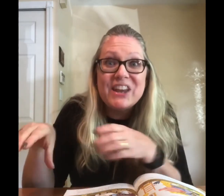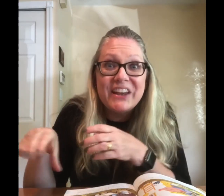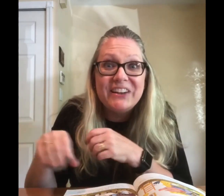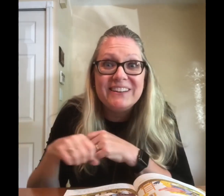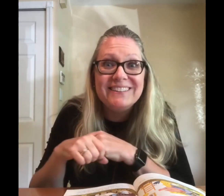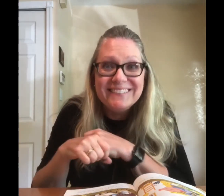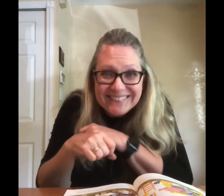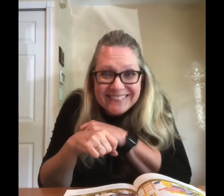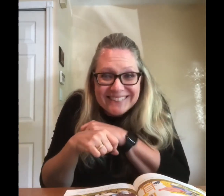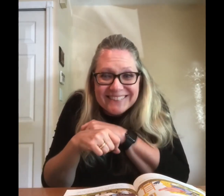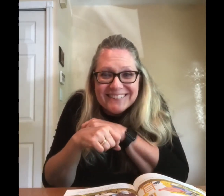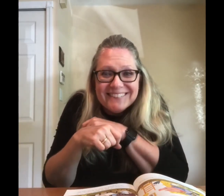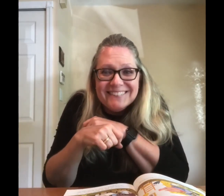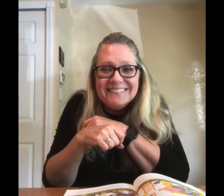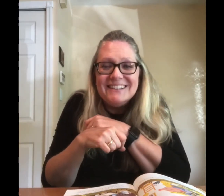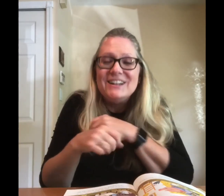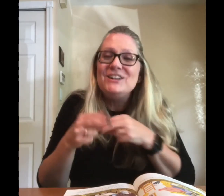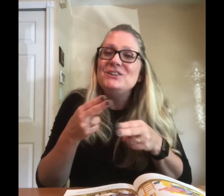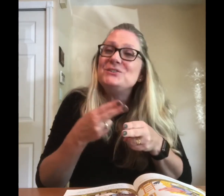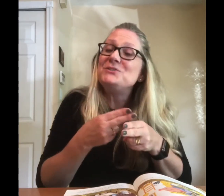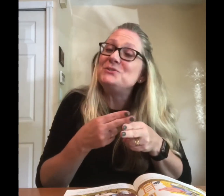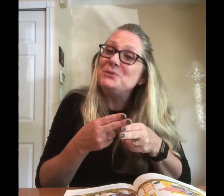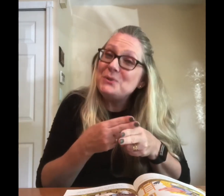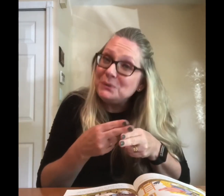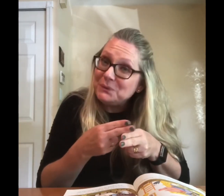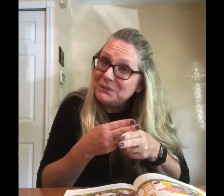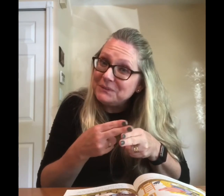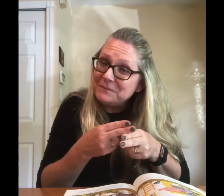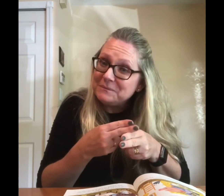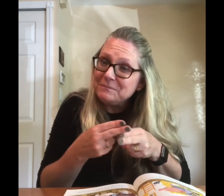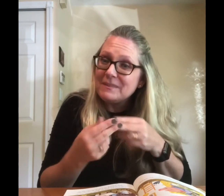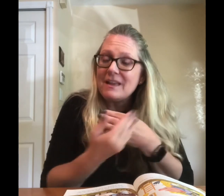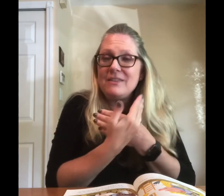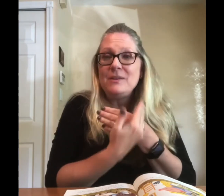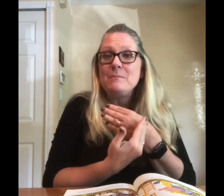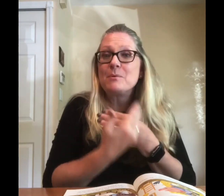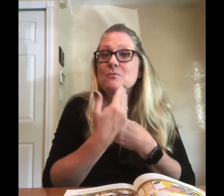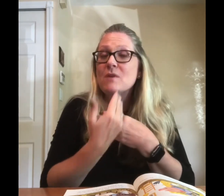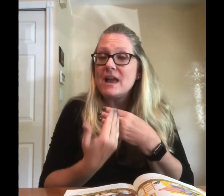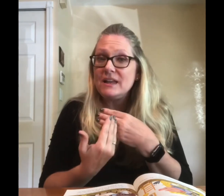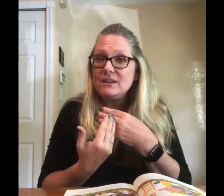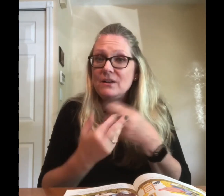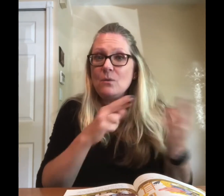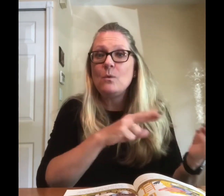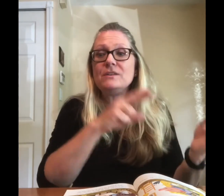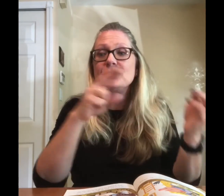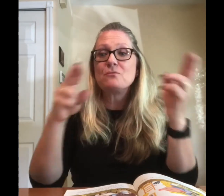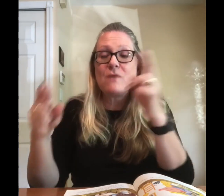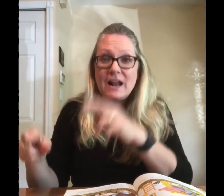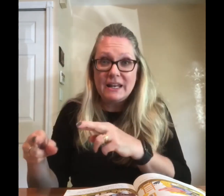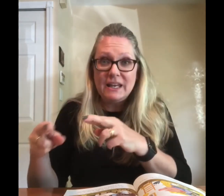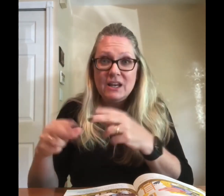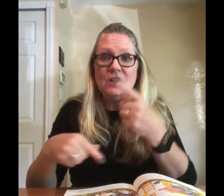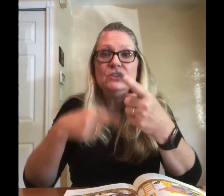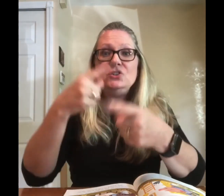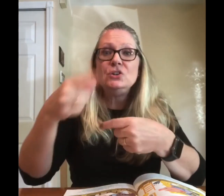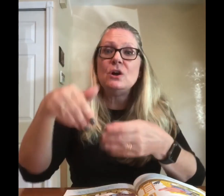soon the bread was ready to go